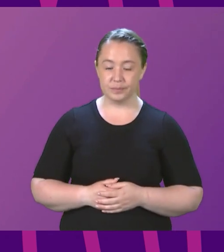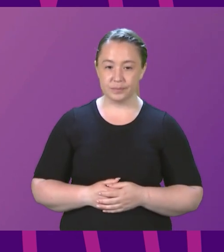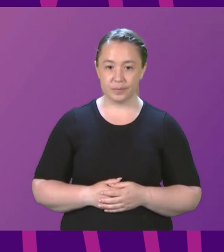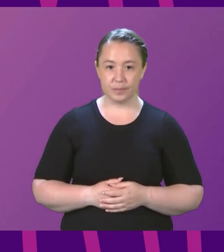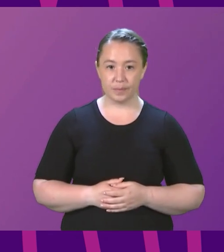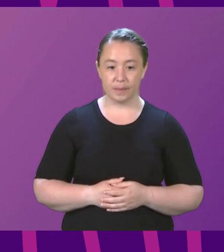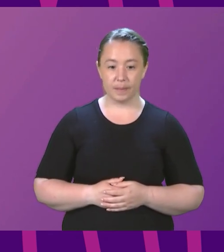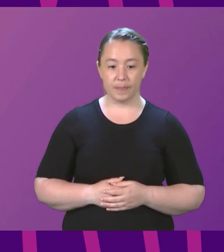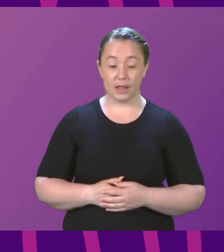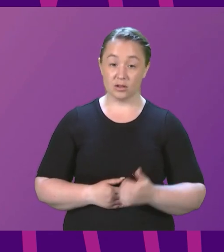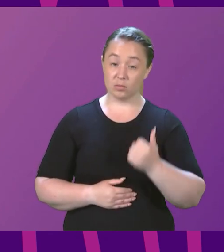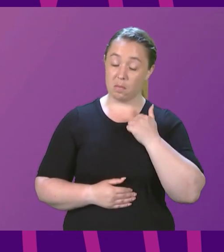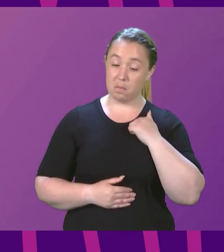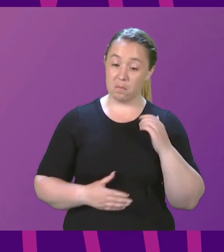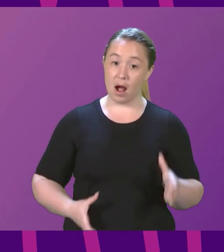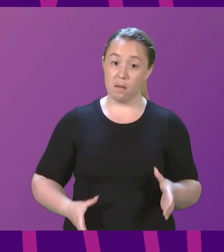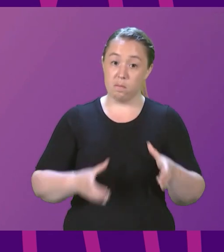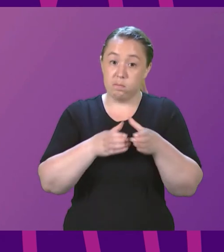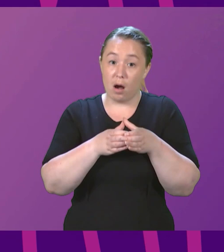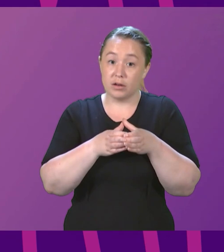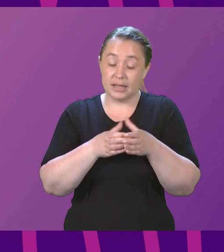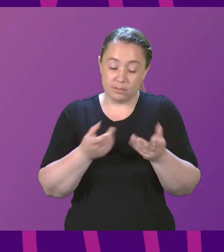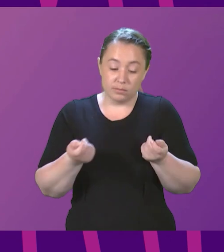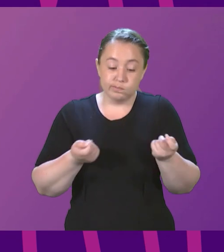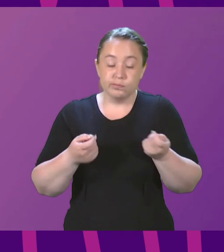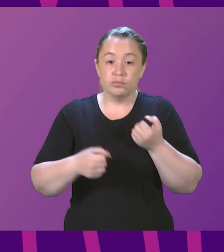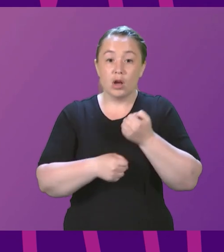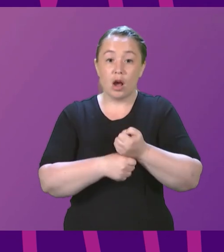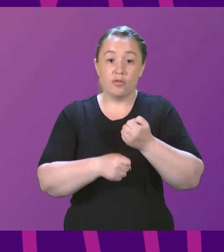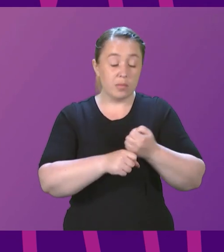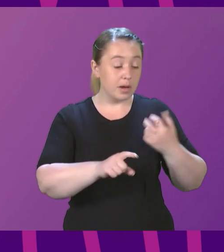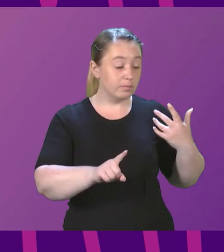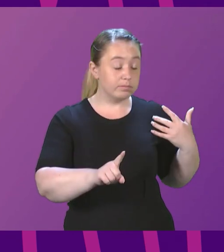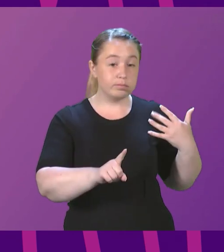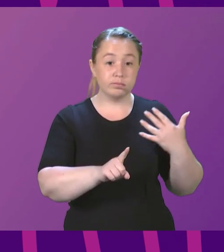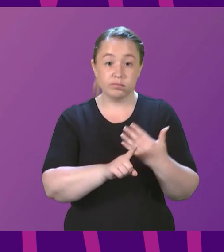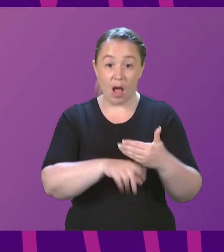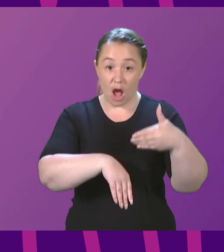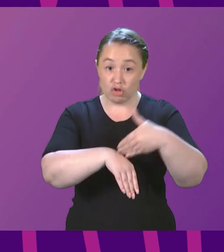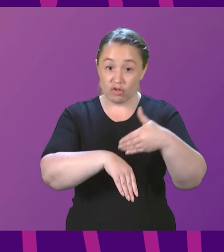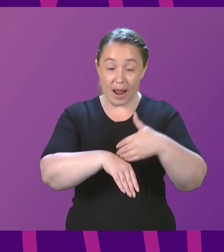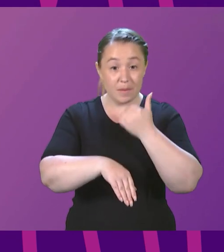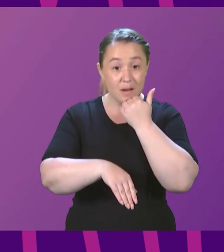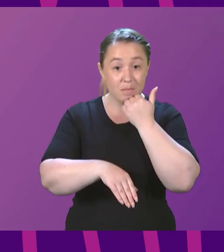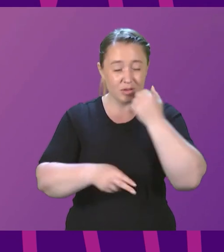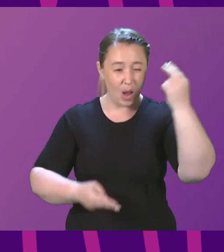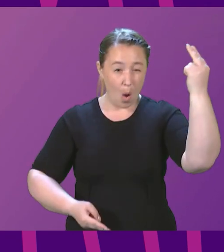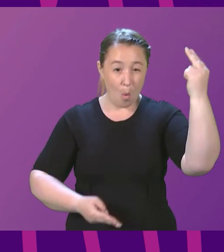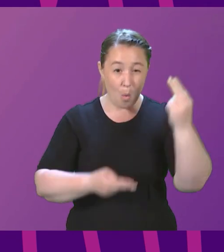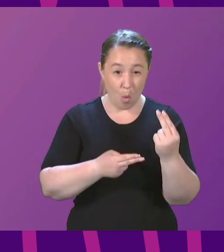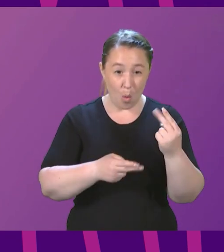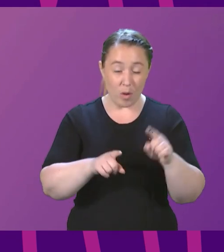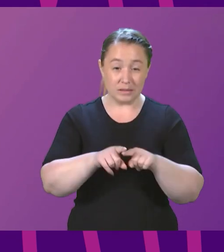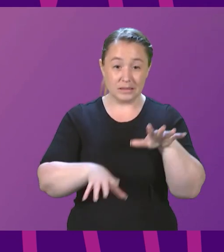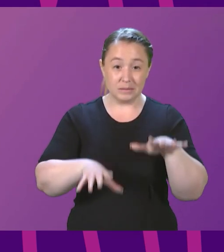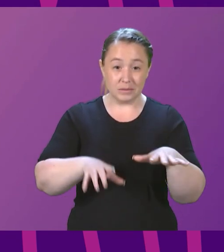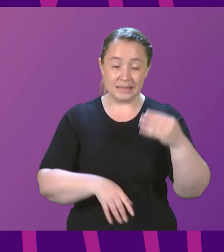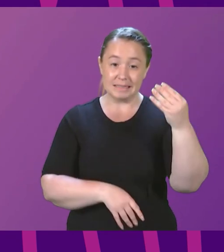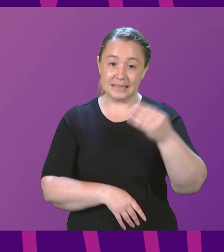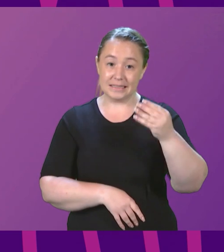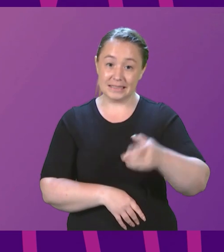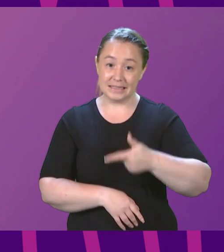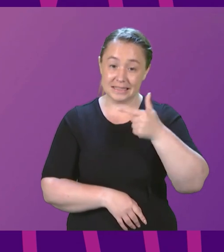the years of my party being in government, we have crime rates that are at their lowest level since 1974. This government,